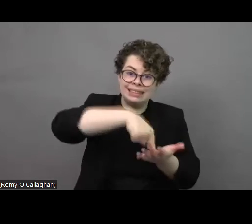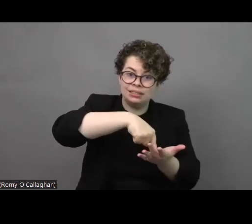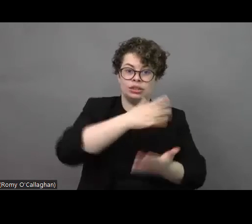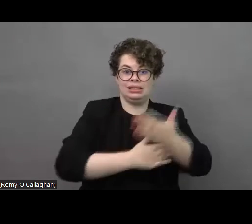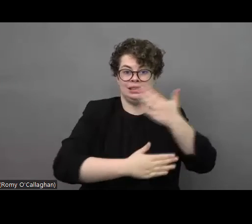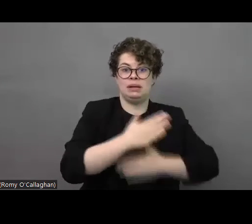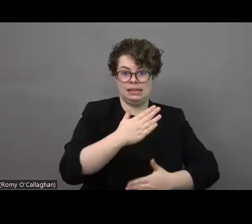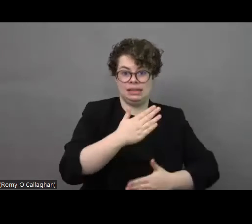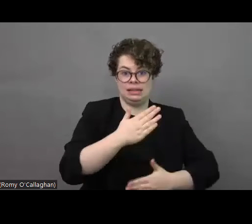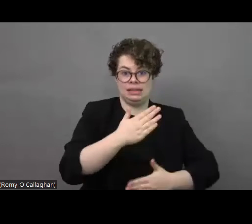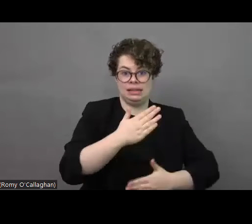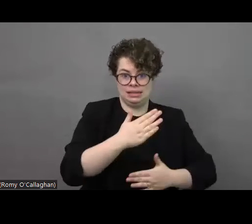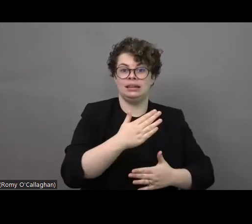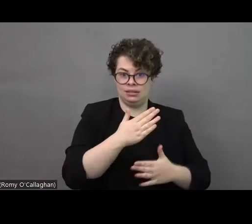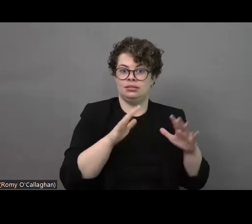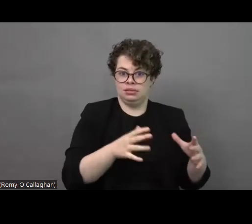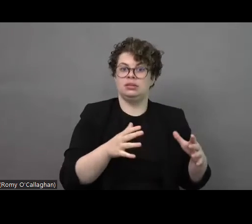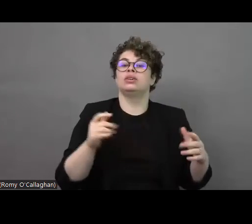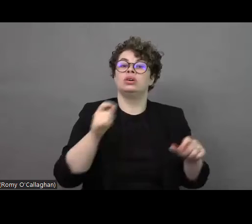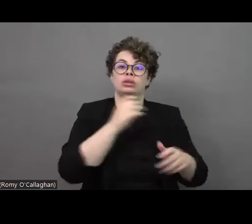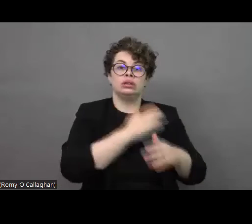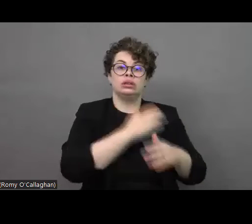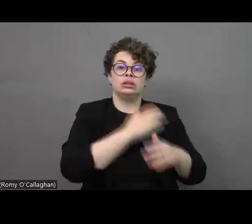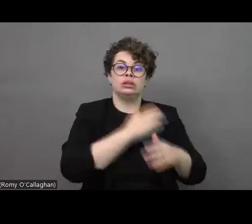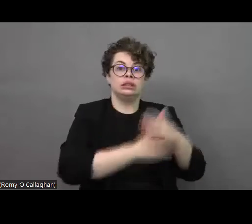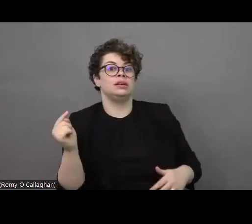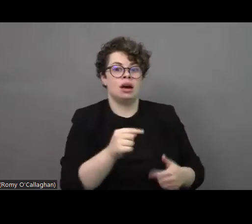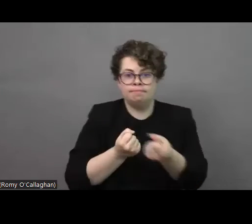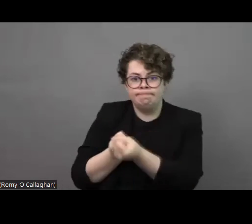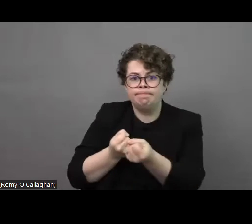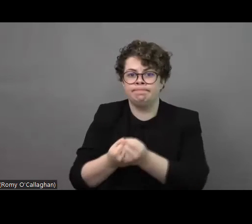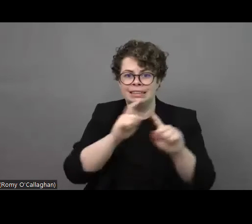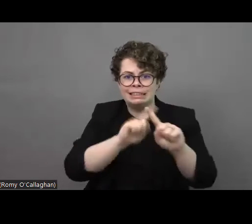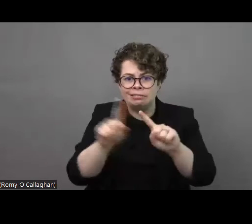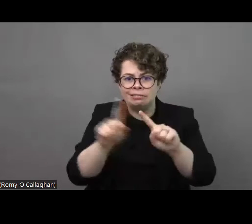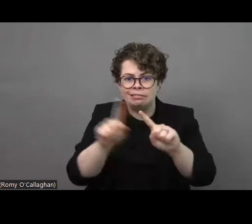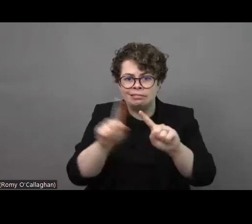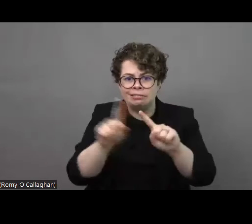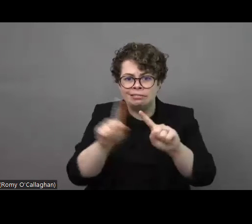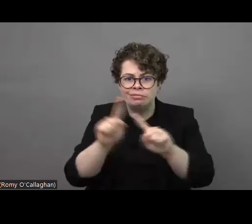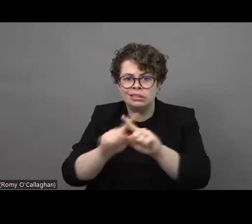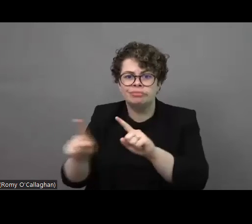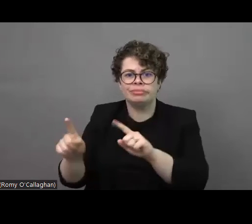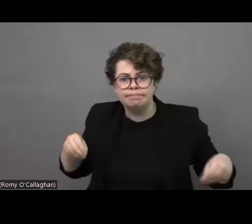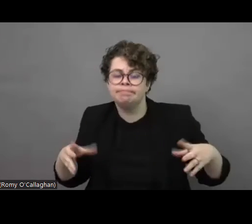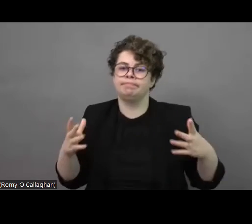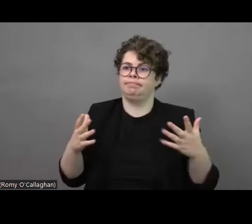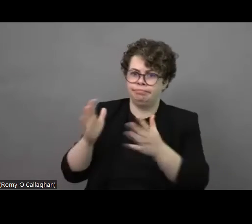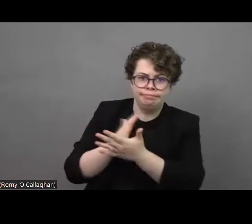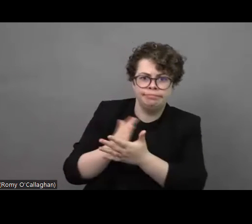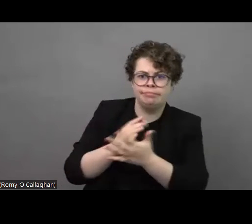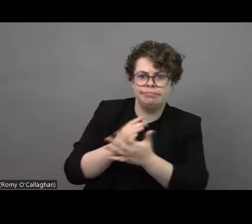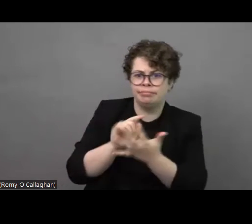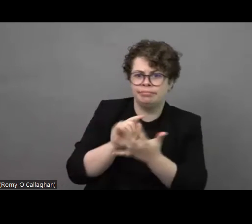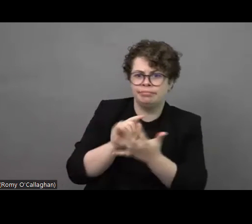kind of accessibility they do need in order to get a bit rest when they have at